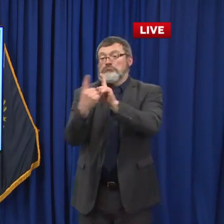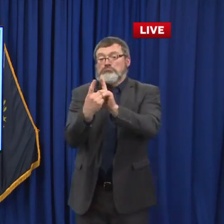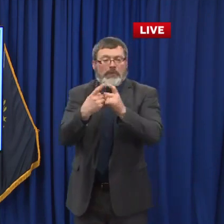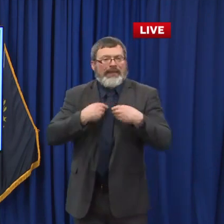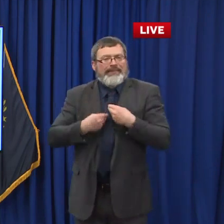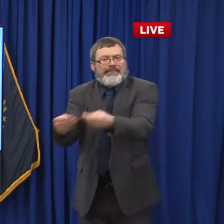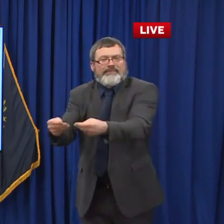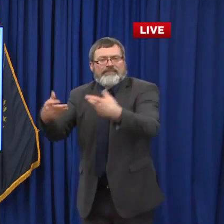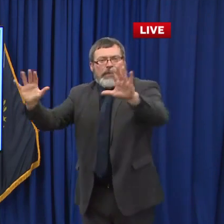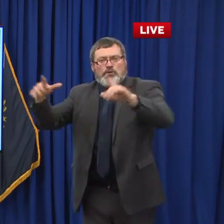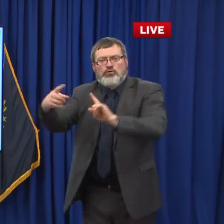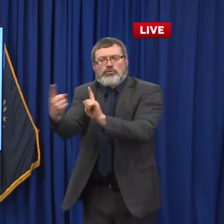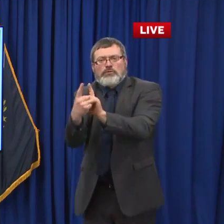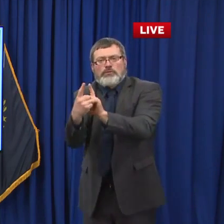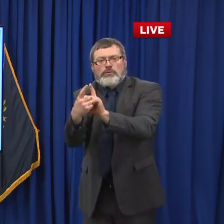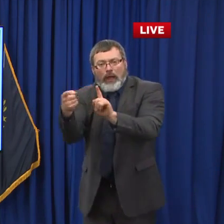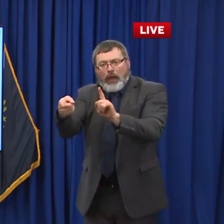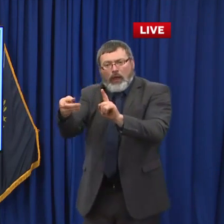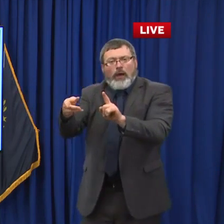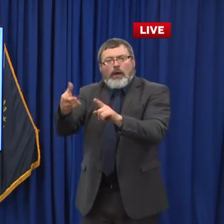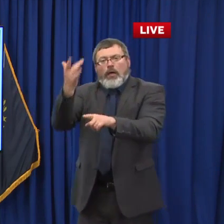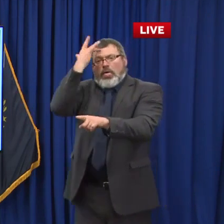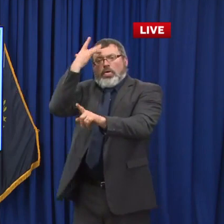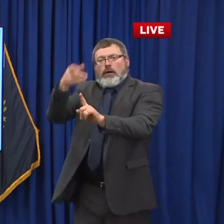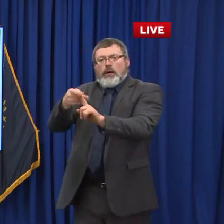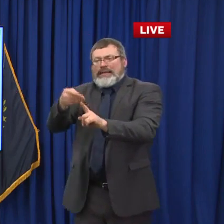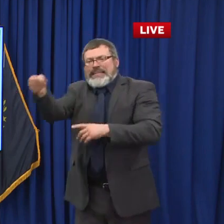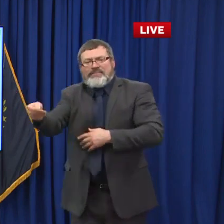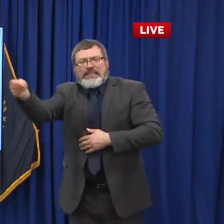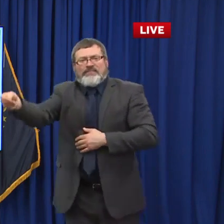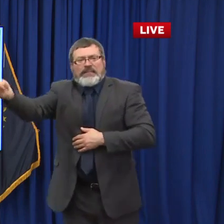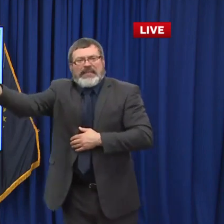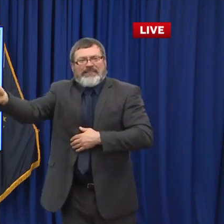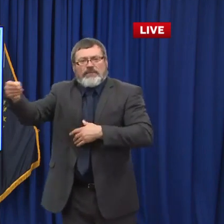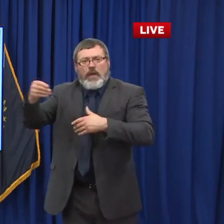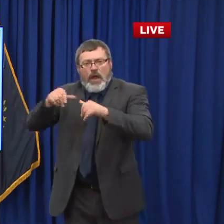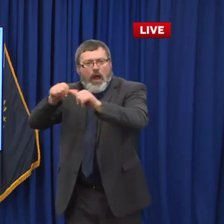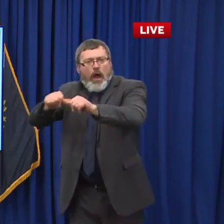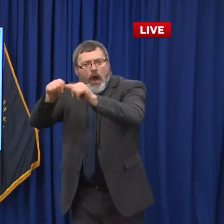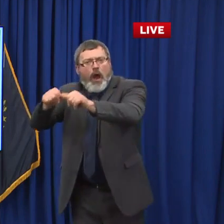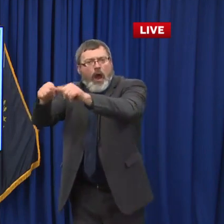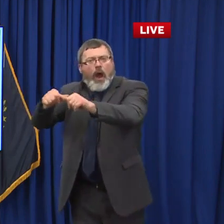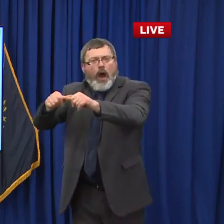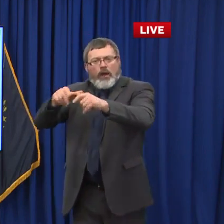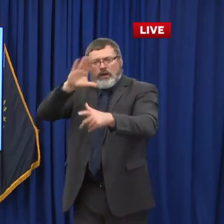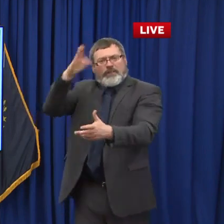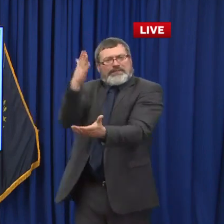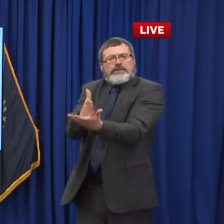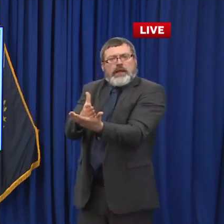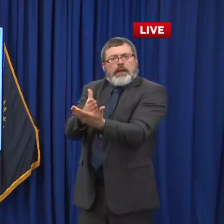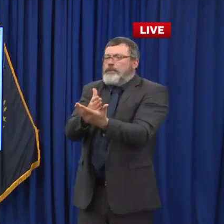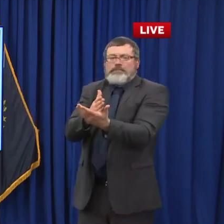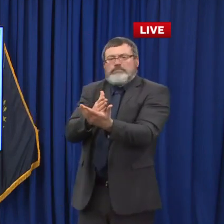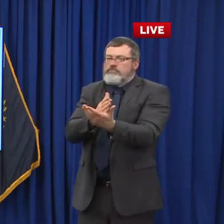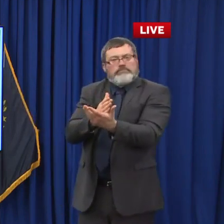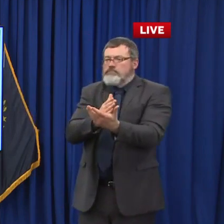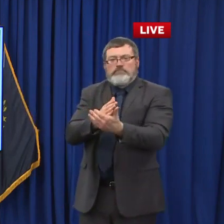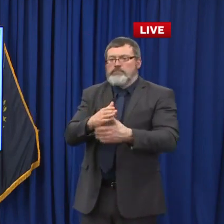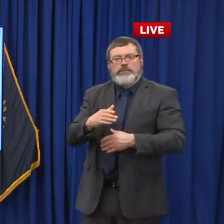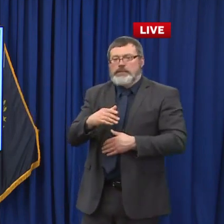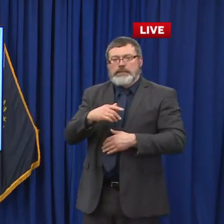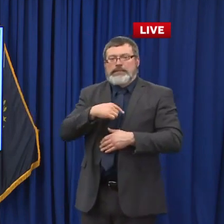issues that come with that when you're not wearing a mask, when asymptomatic transmission hits the levels which we have seen it across the state.